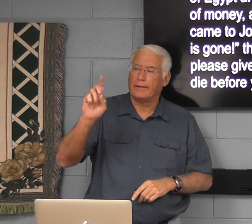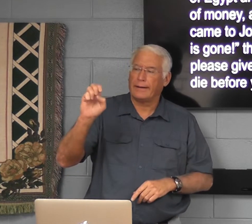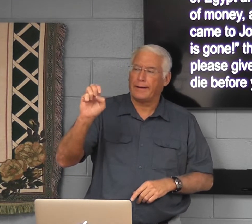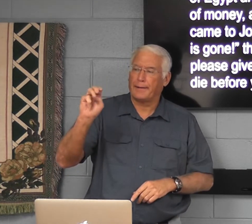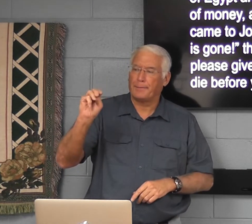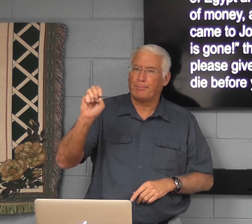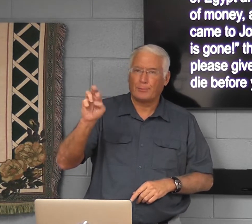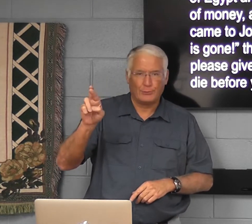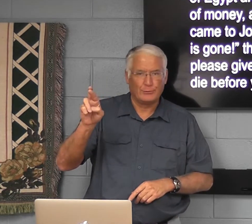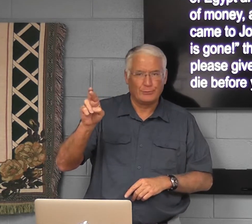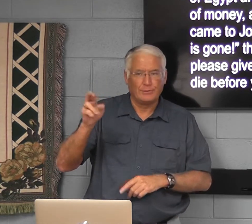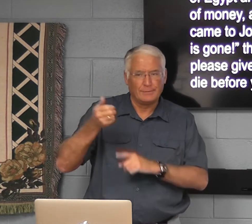He's our redeemer.